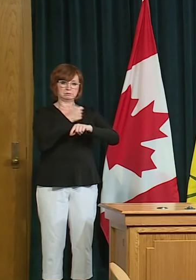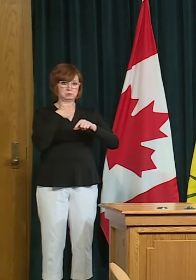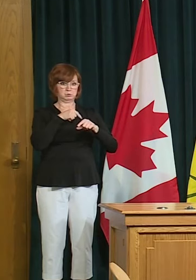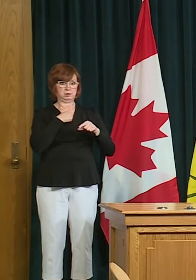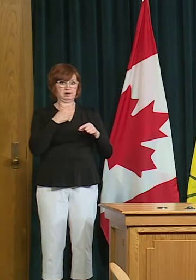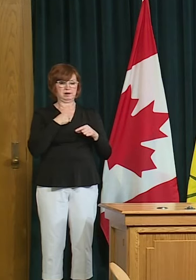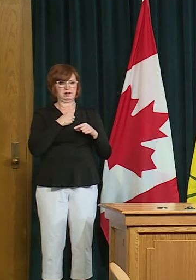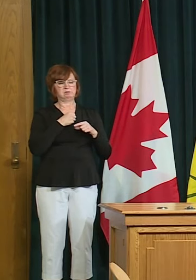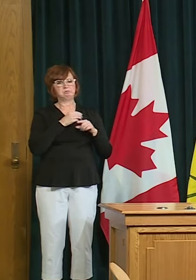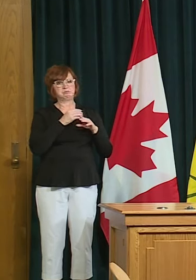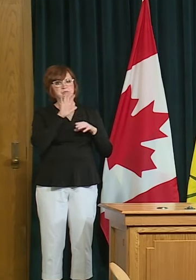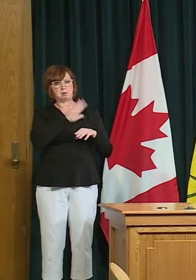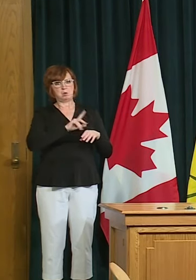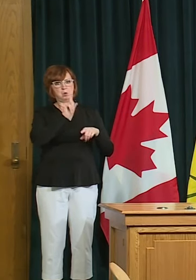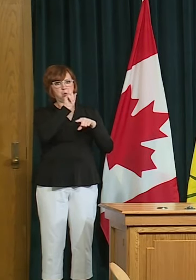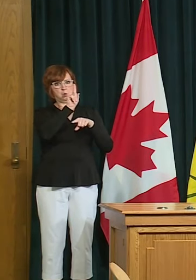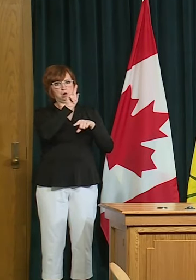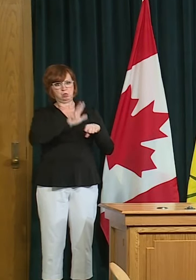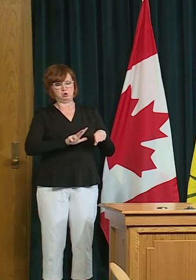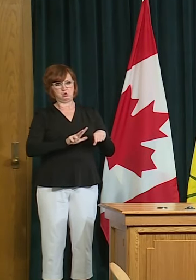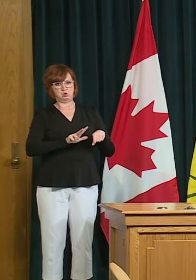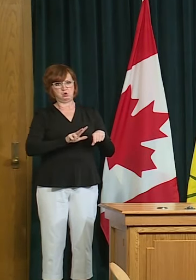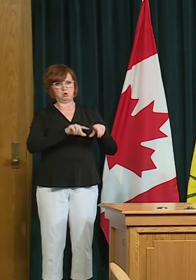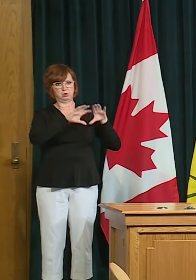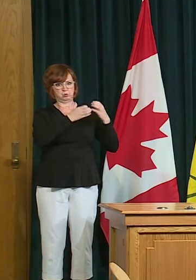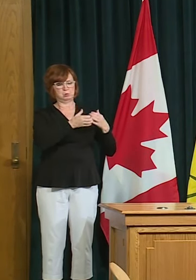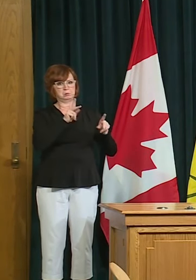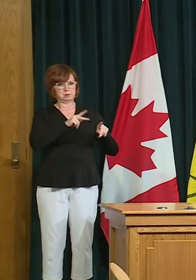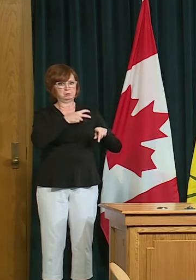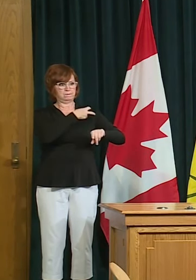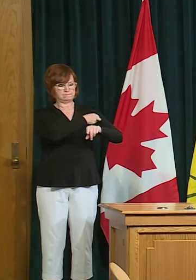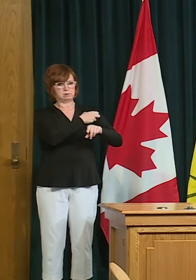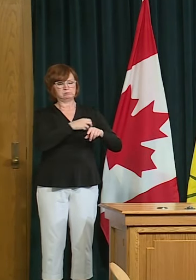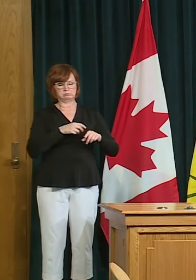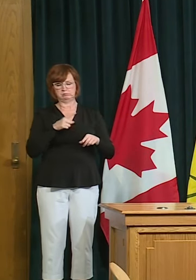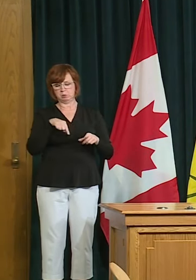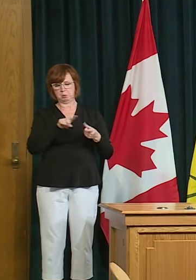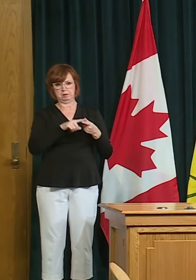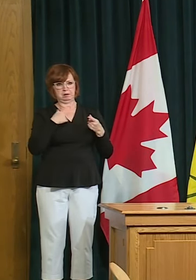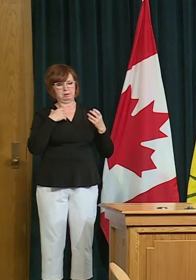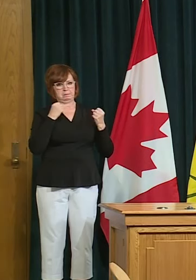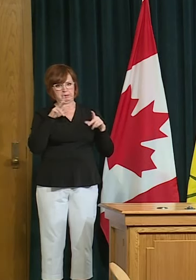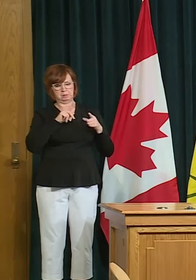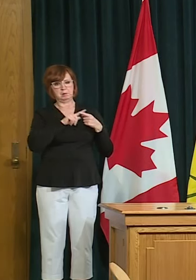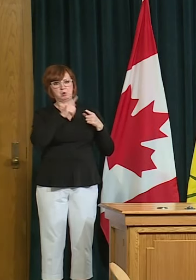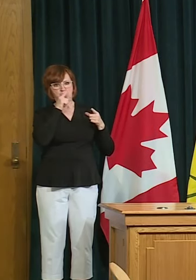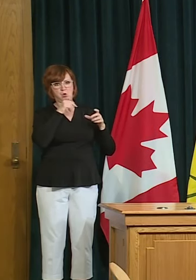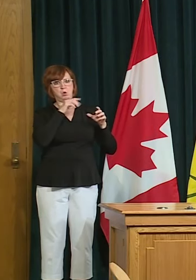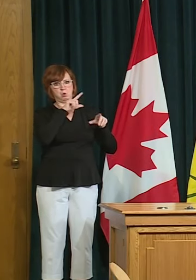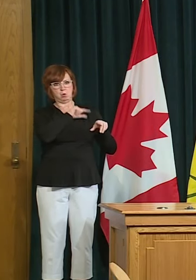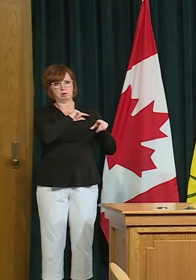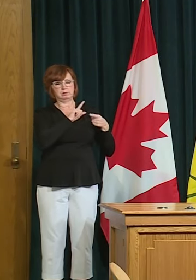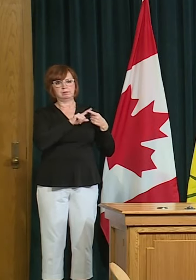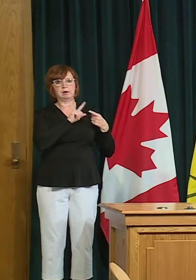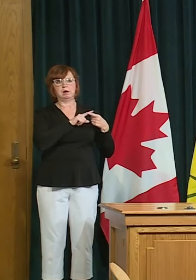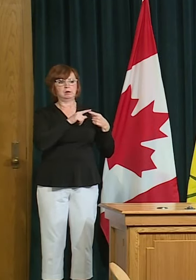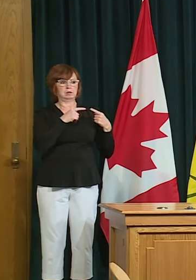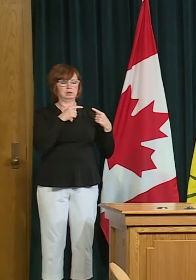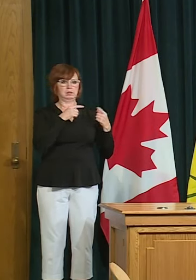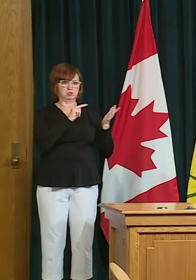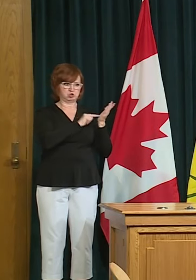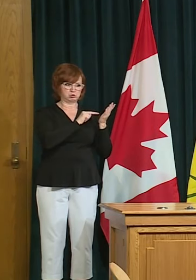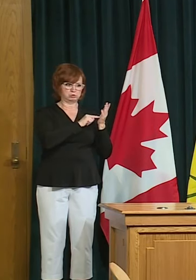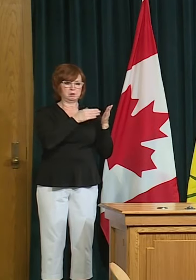years have expanded the number of uh colleagues who can vaccinate pharmacists public health nurses physicians and we will build